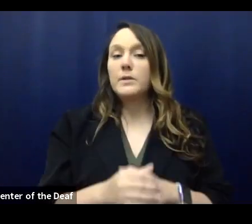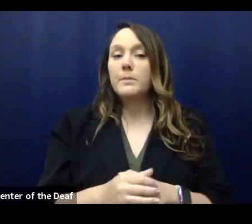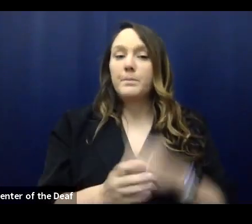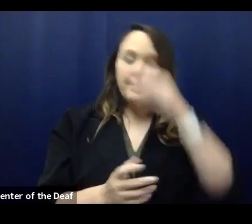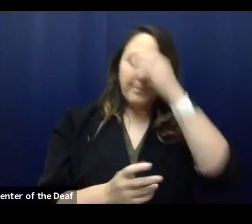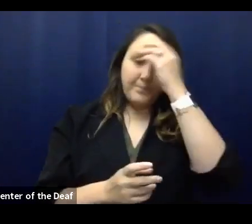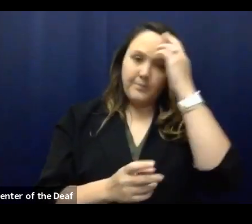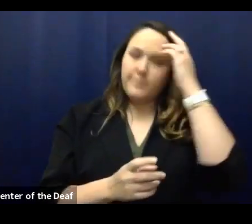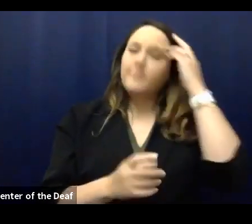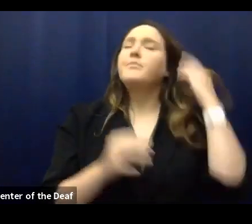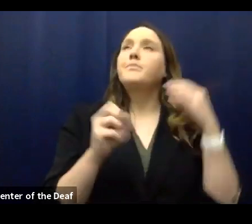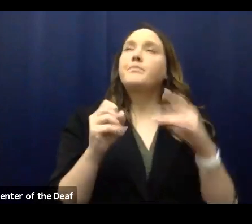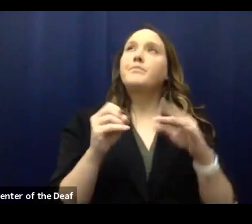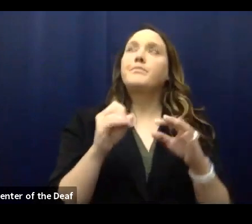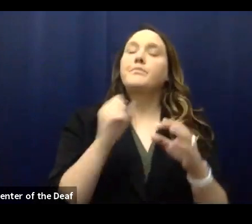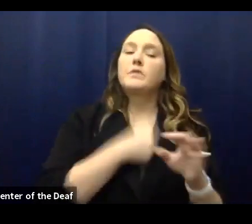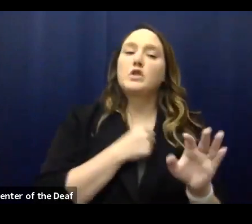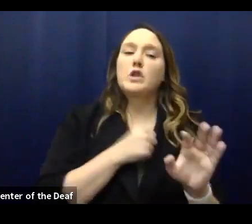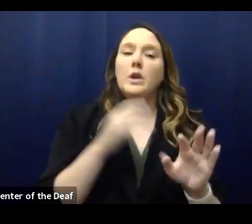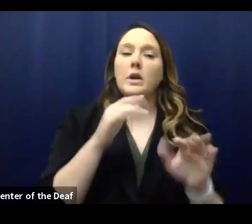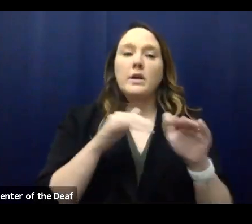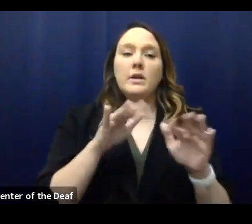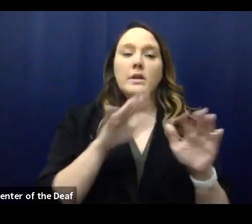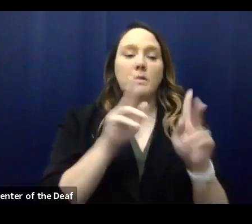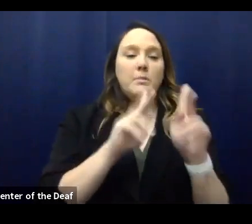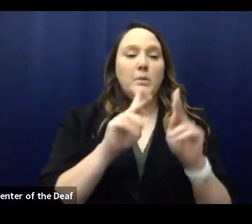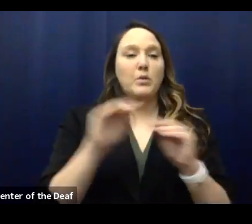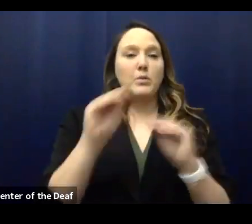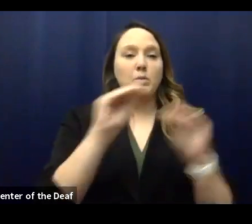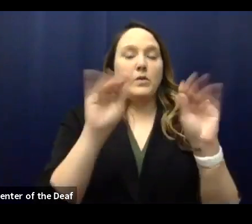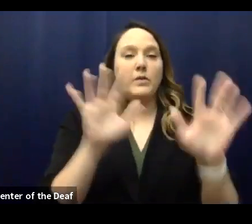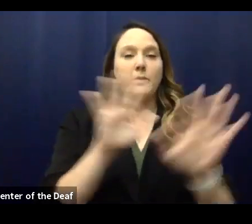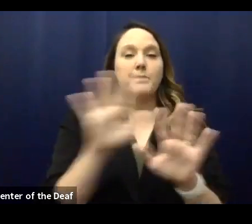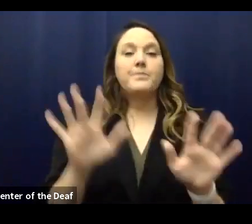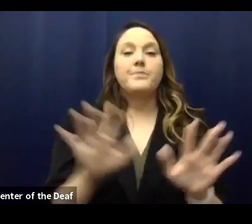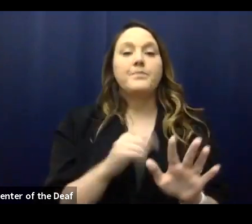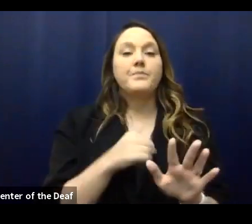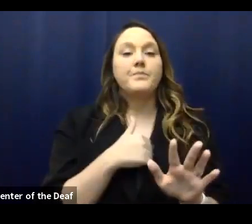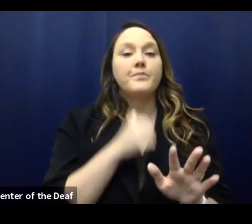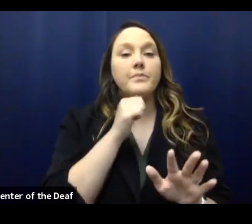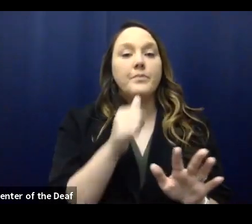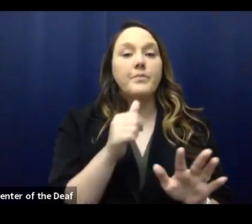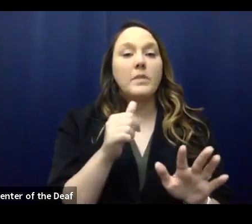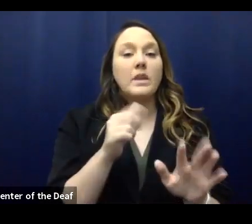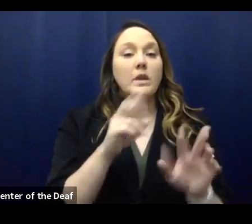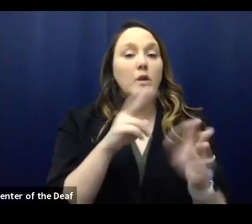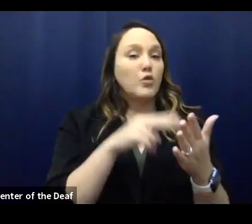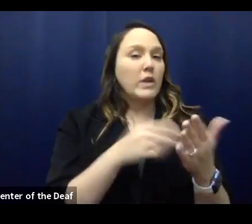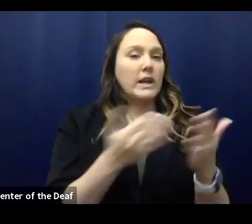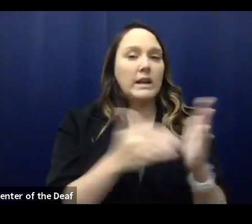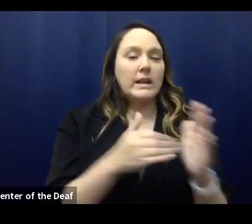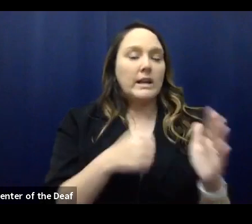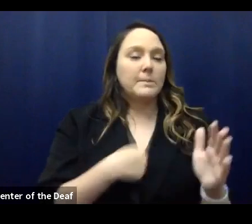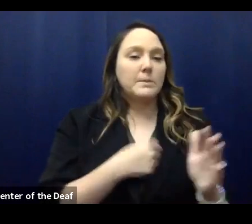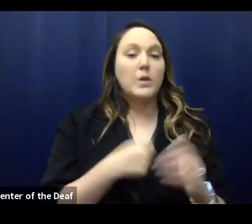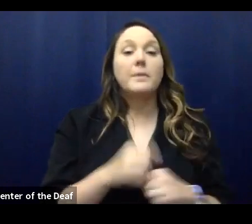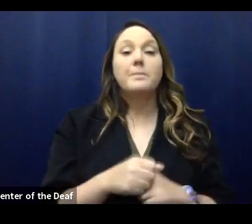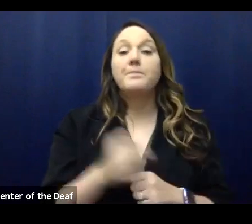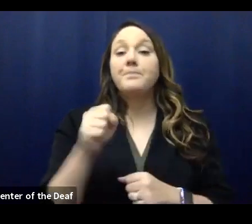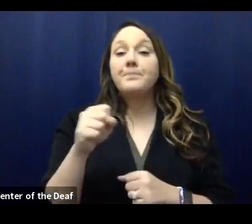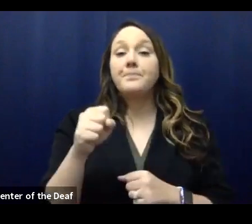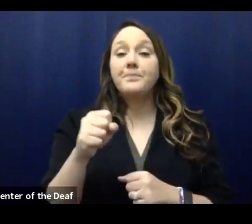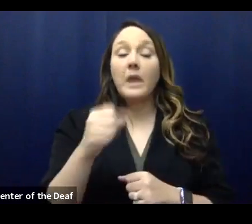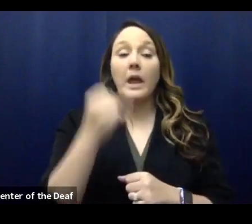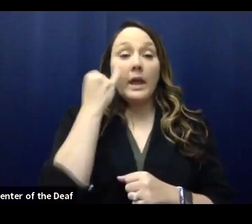Okay, sorry. People were moving around in the room and didn't. Can you read that again? I apologize. If someone gets,